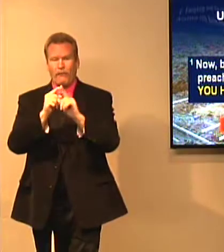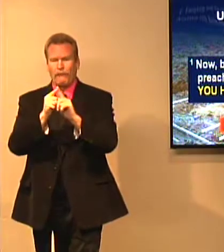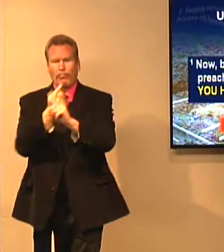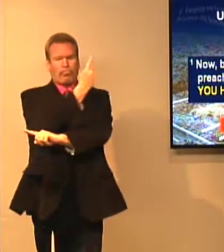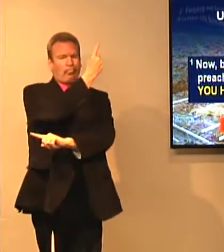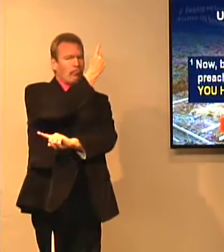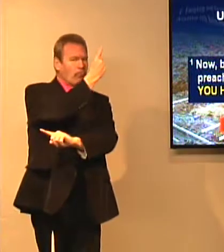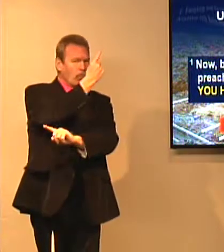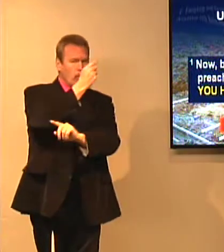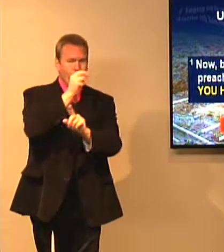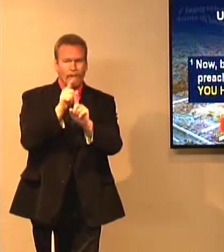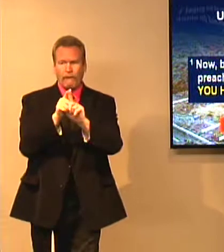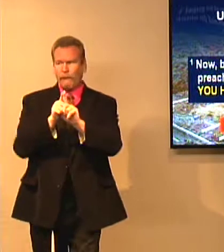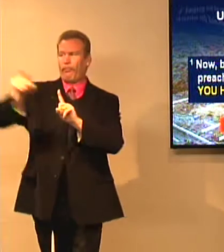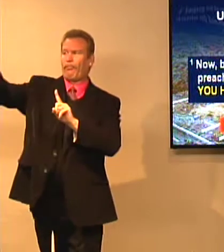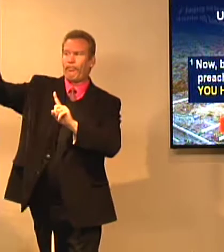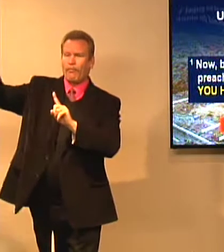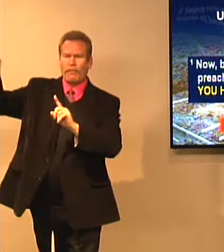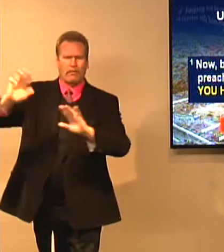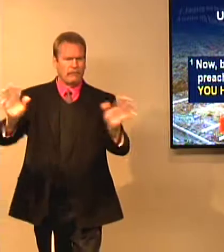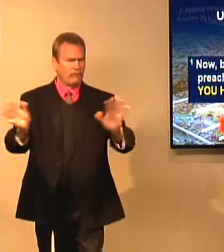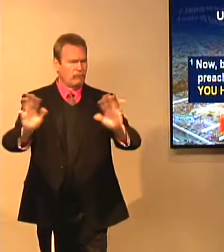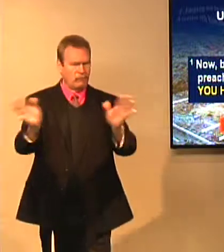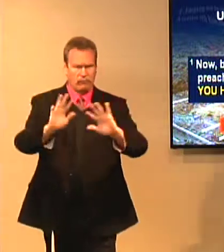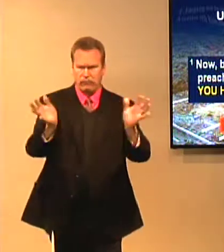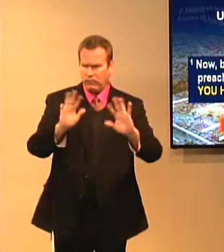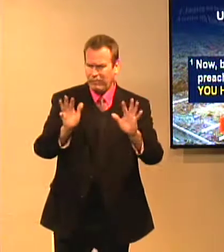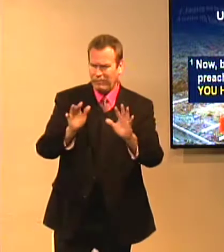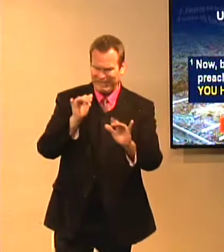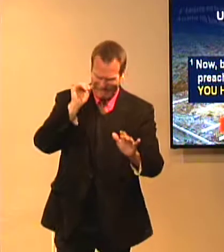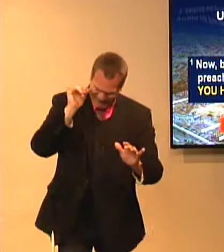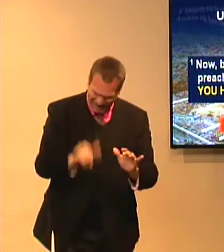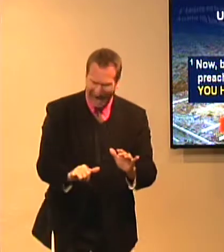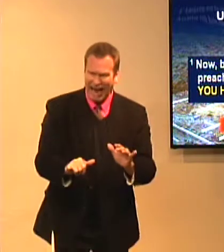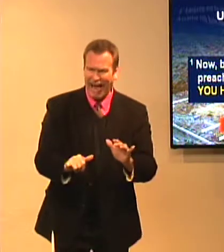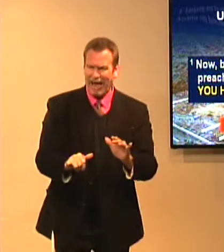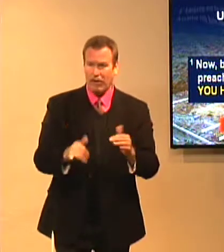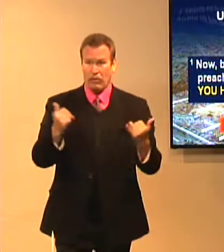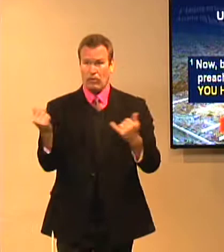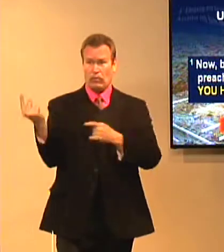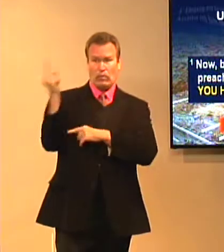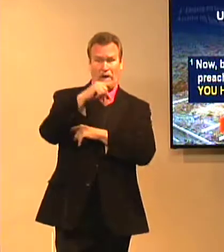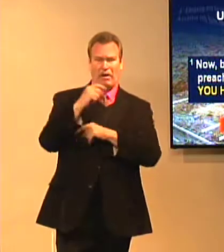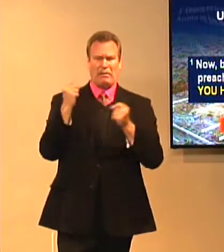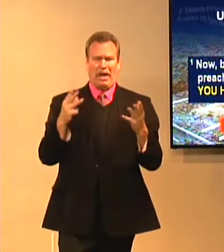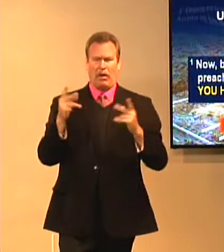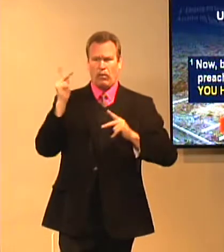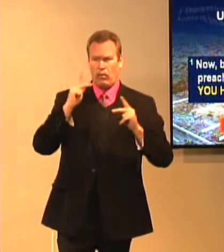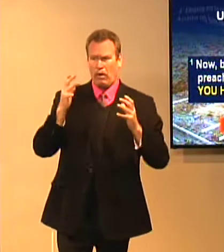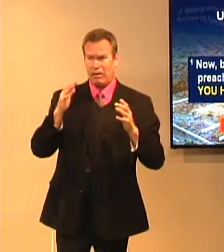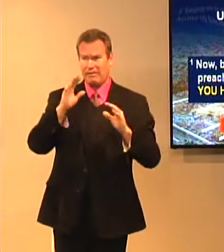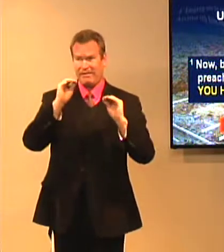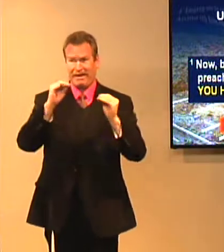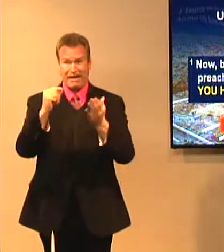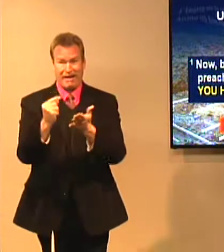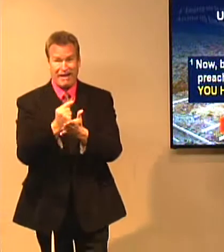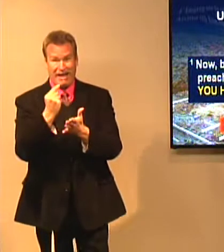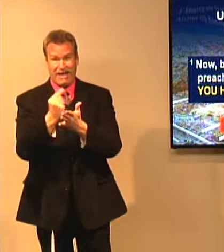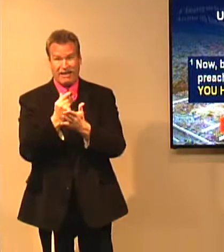You don't turn away from it. You don't go to the right hand or to the left hand. You stand firm in that gospel of Jesus